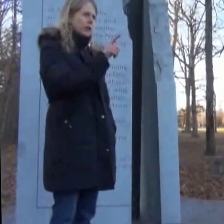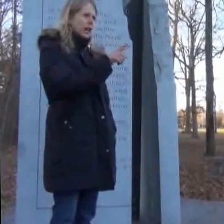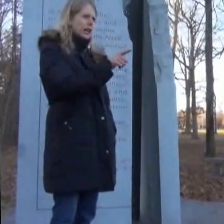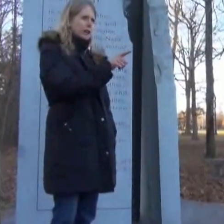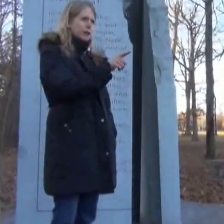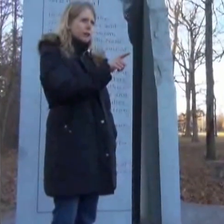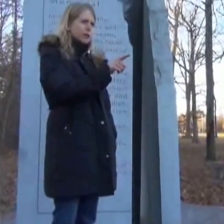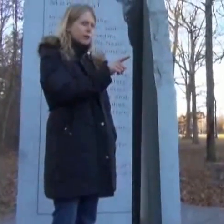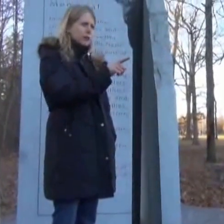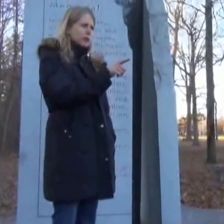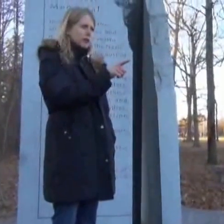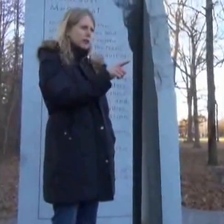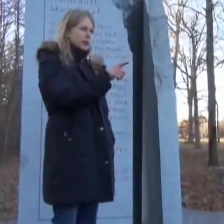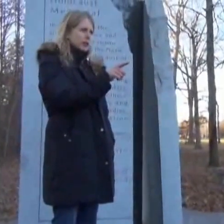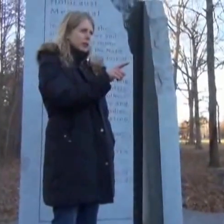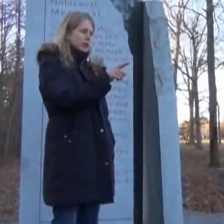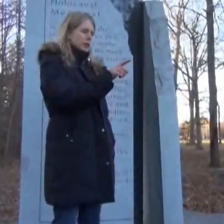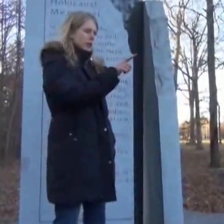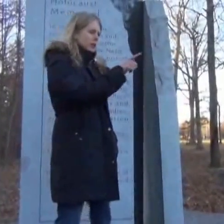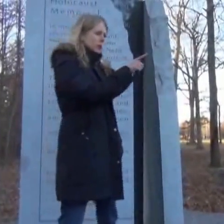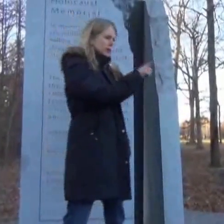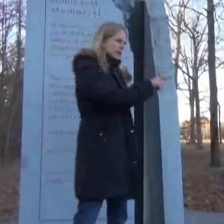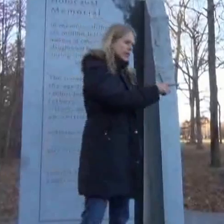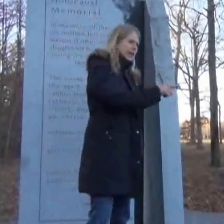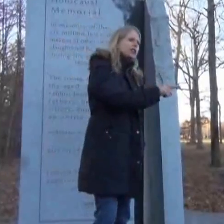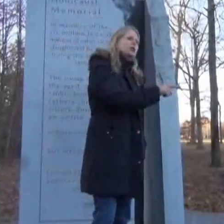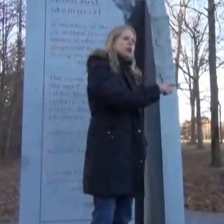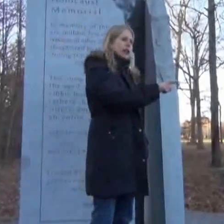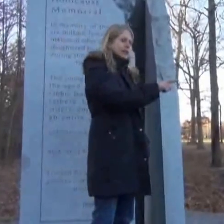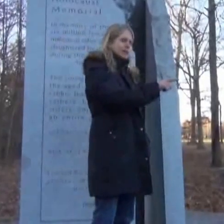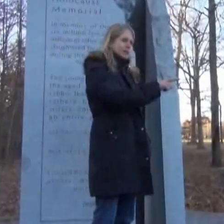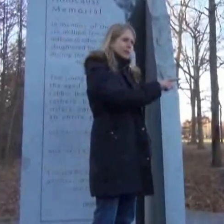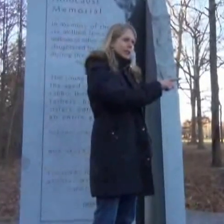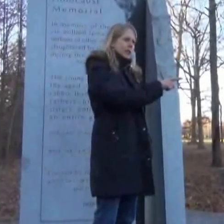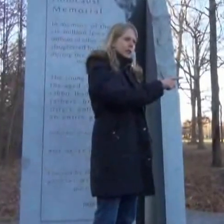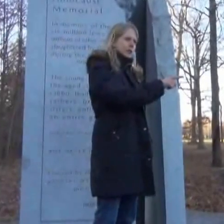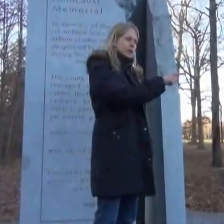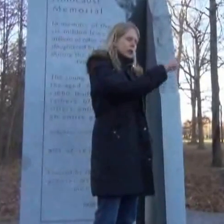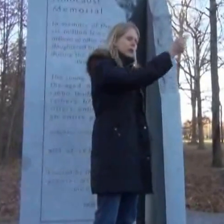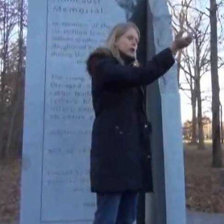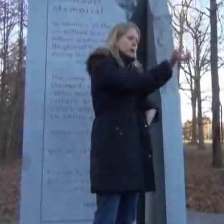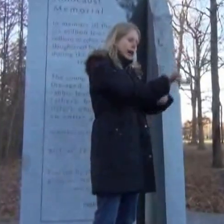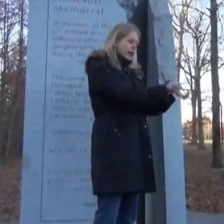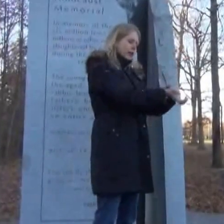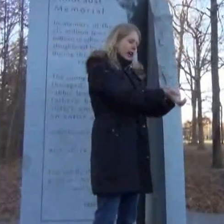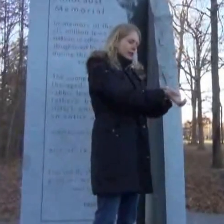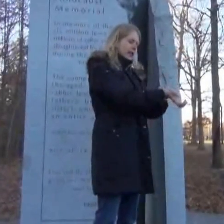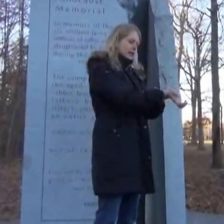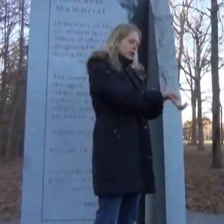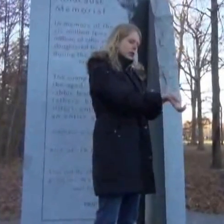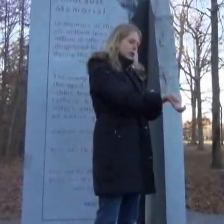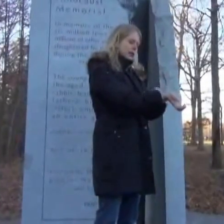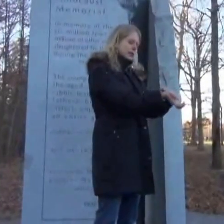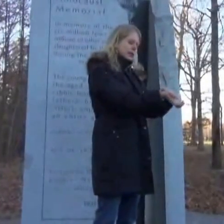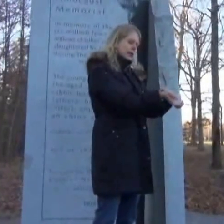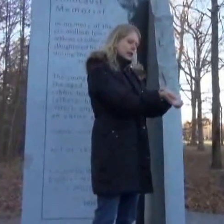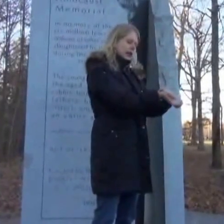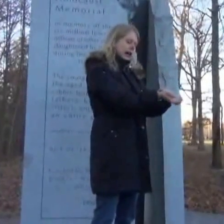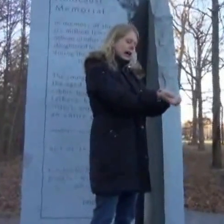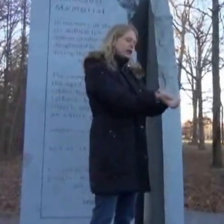life was the tattoo line. So if you got that tattoo, he said, I